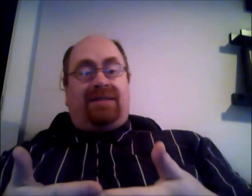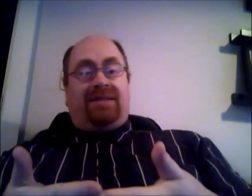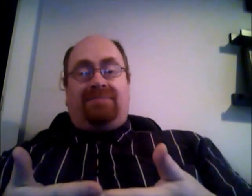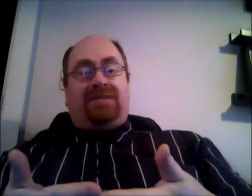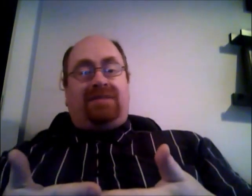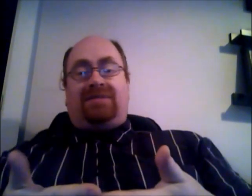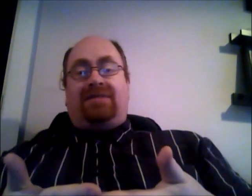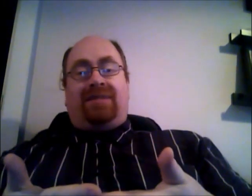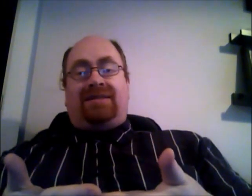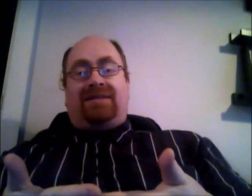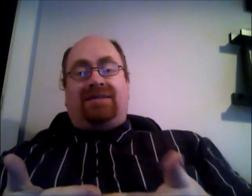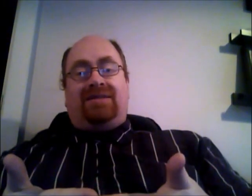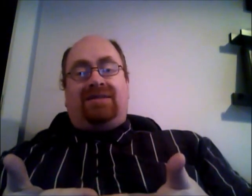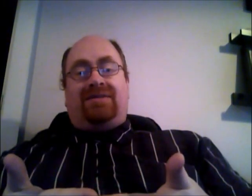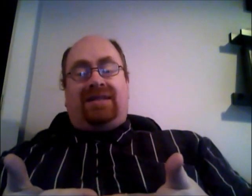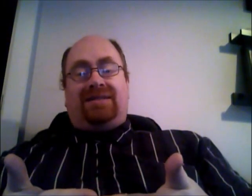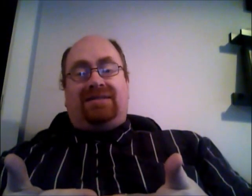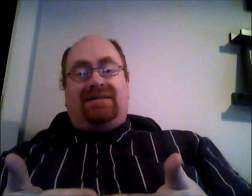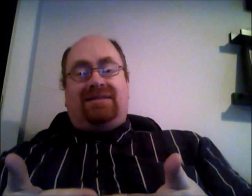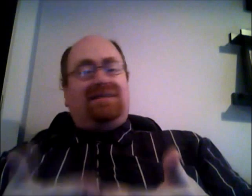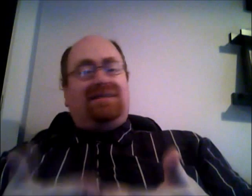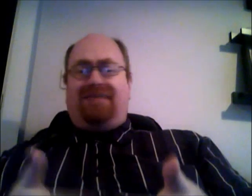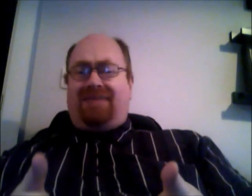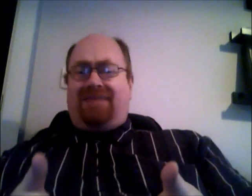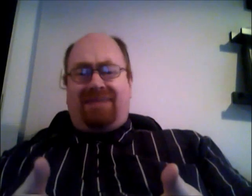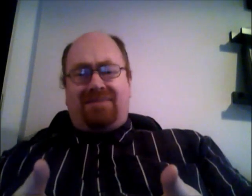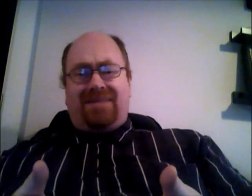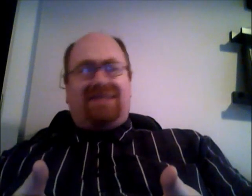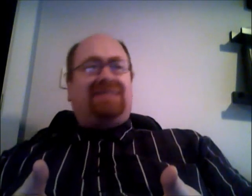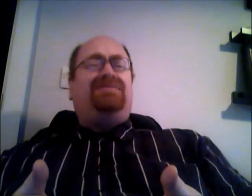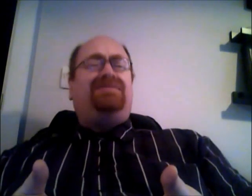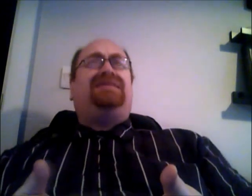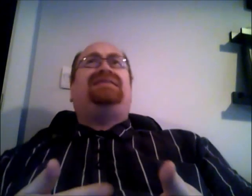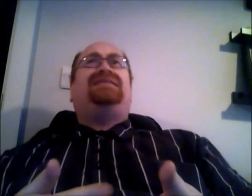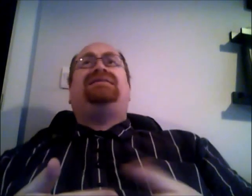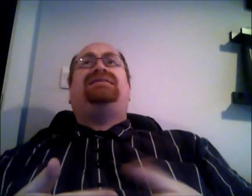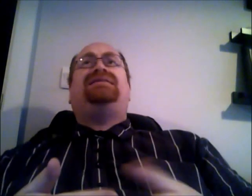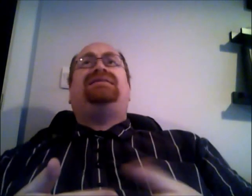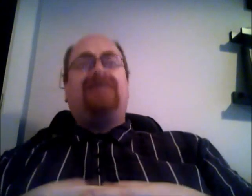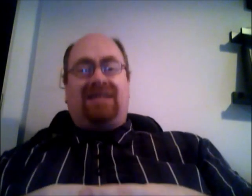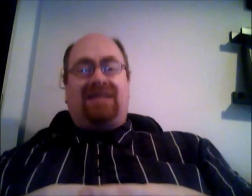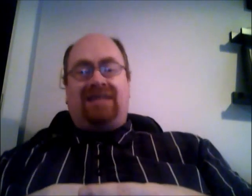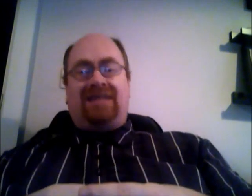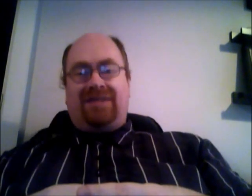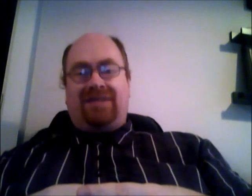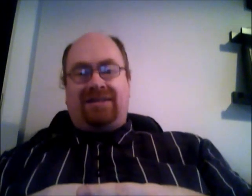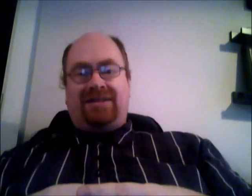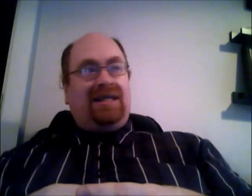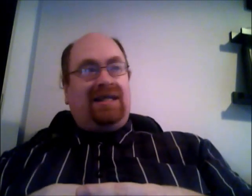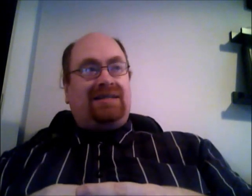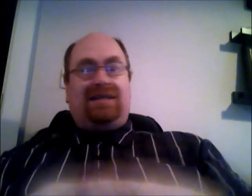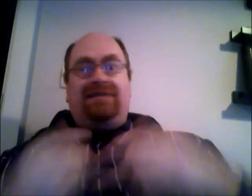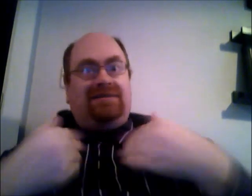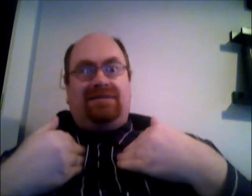people just want to go back to the good old days and you can't blame them because it sucked the last few years it has i didn't you know